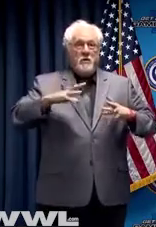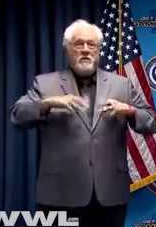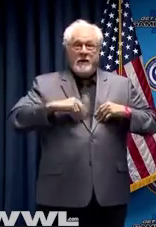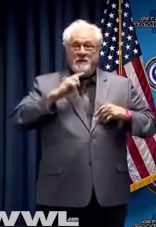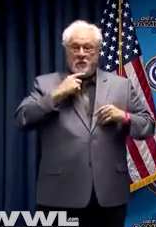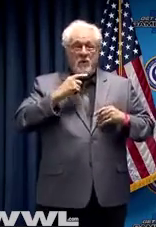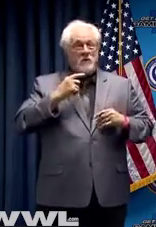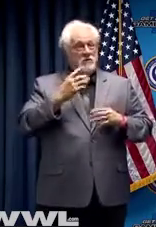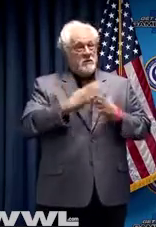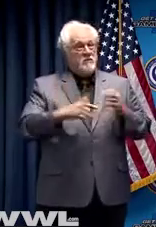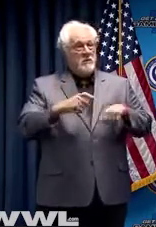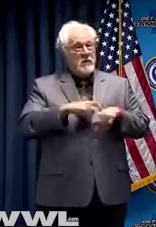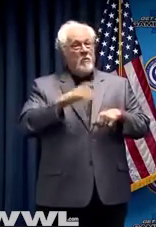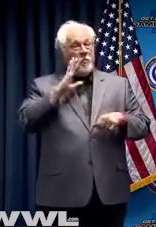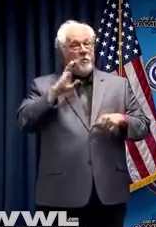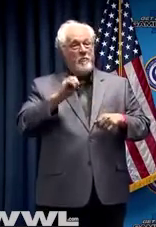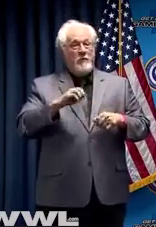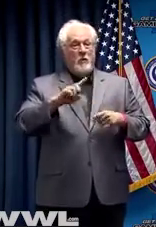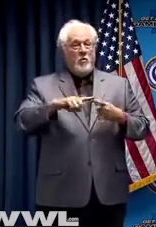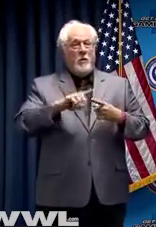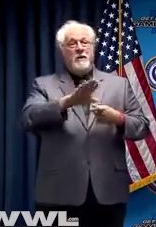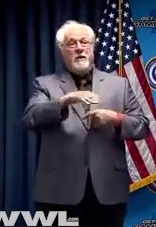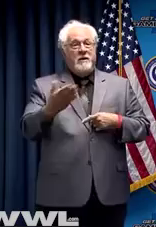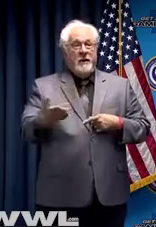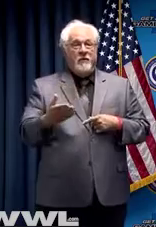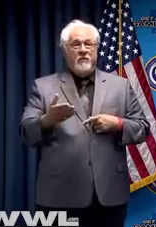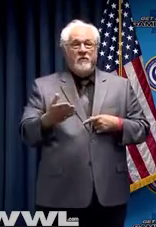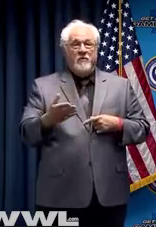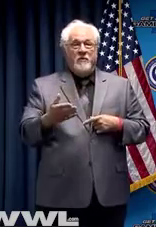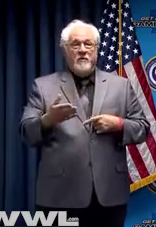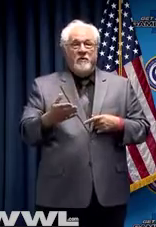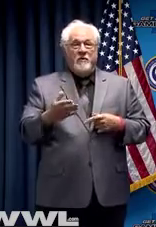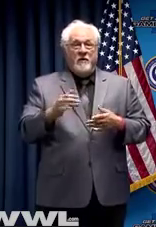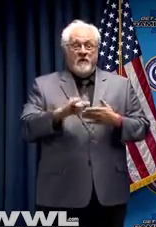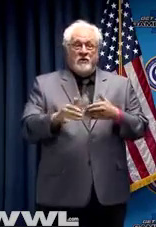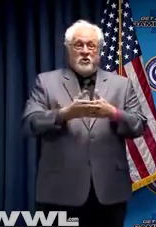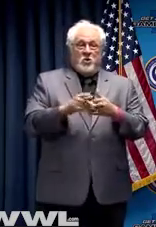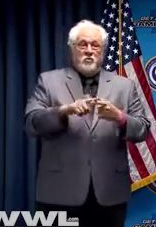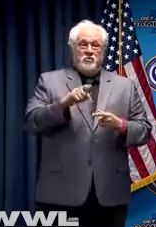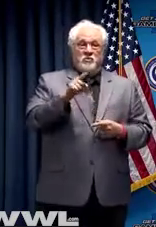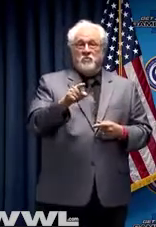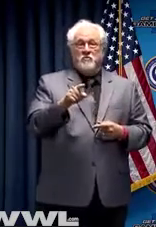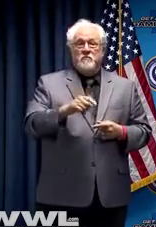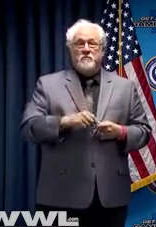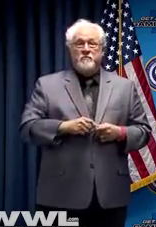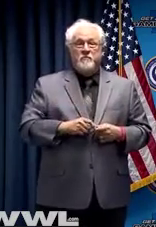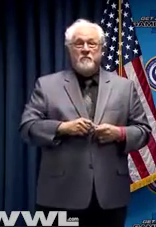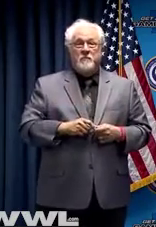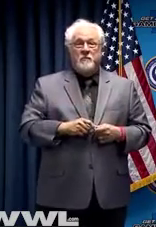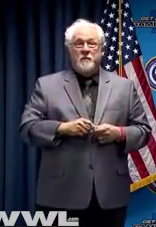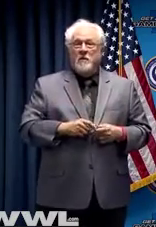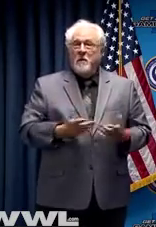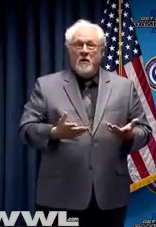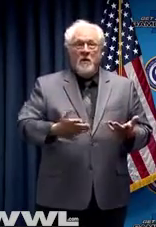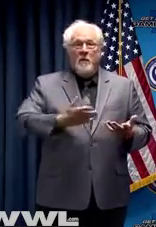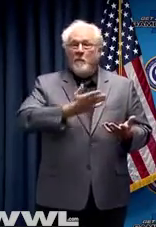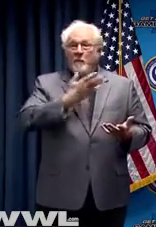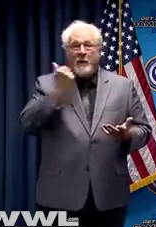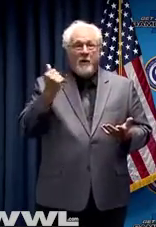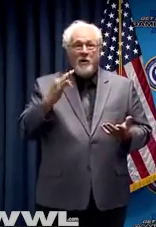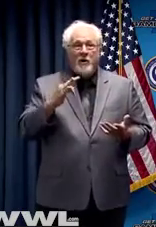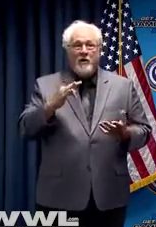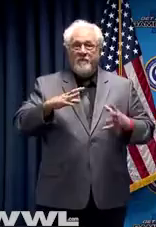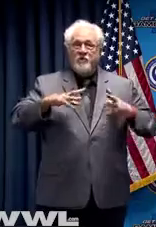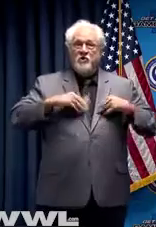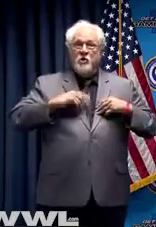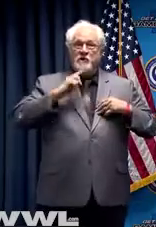it seriously at some point. It's going to be when there is a death that is close to them. Well, wouldn't it be better if we